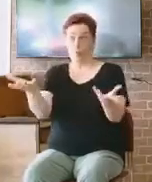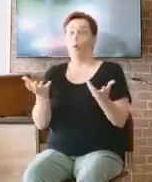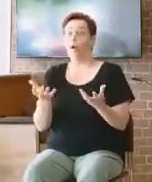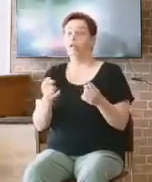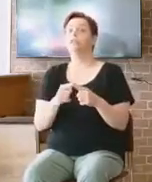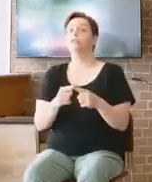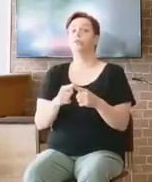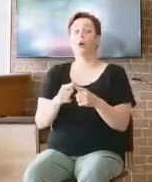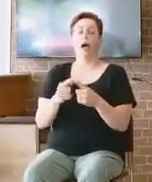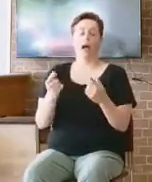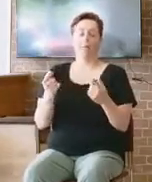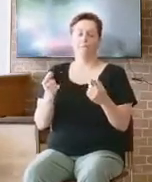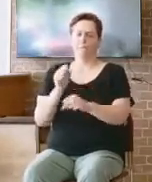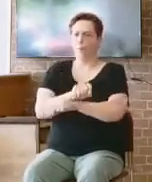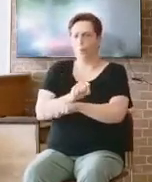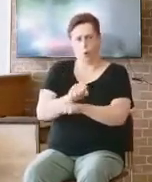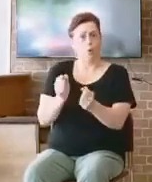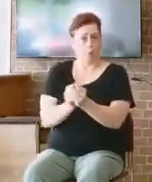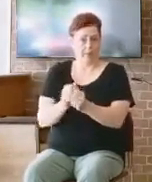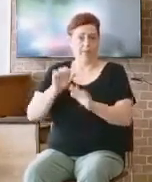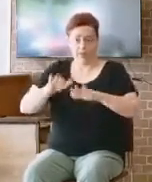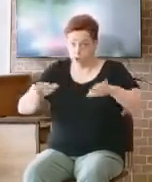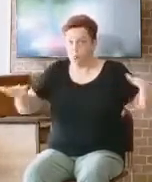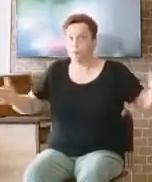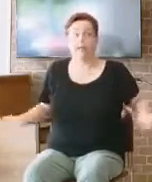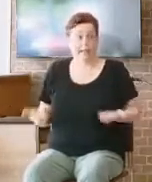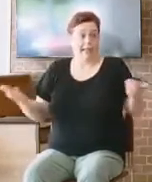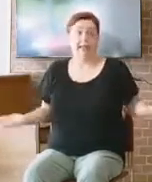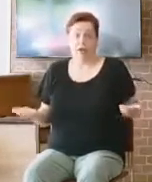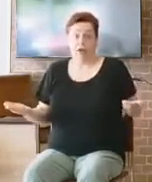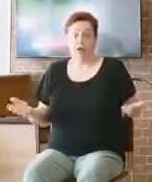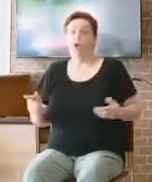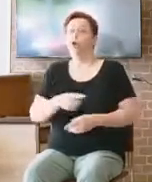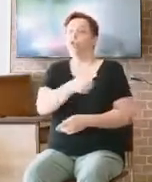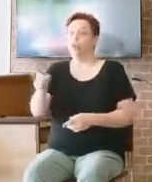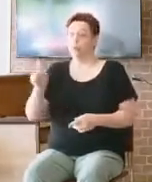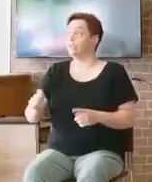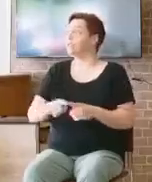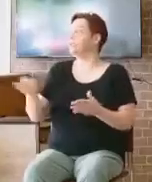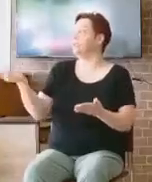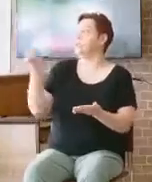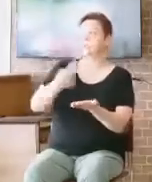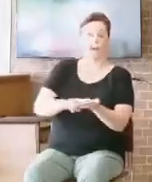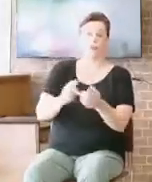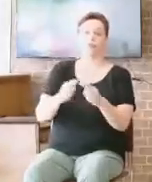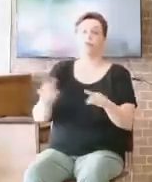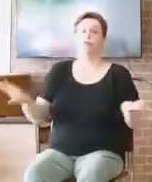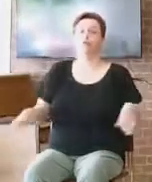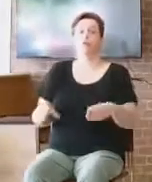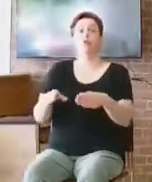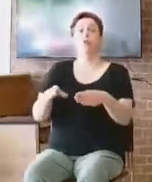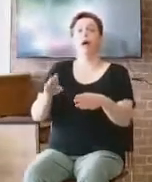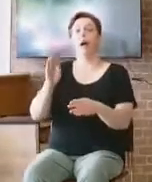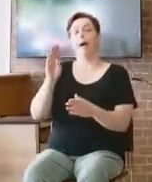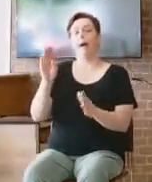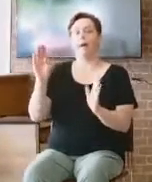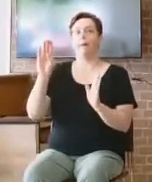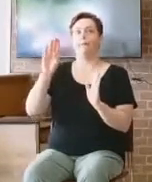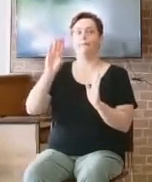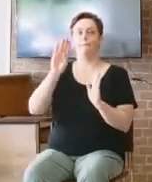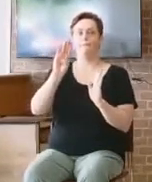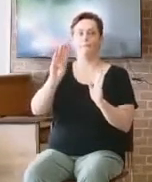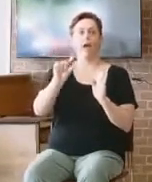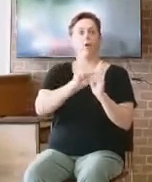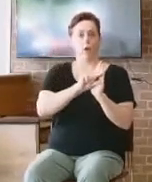church will pay for that. that way there's nothing and it keeps everybody safe. And then that way parents know, Hey, we do a background check on our workers. Um,